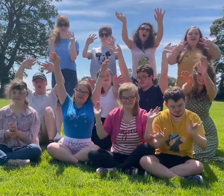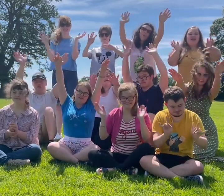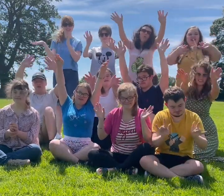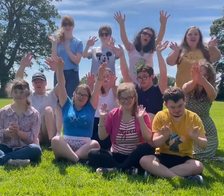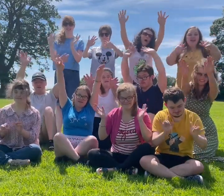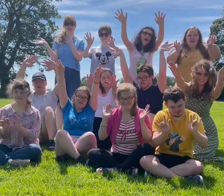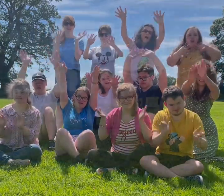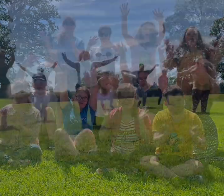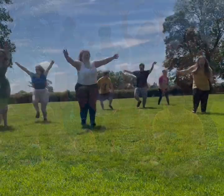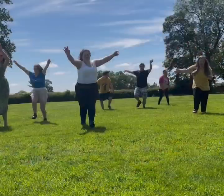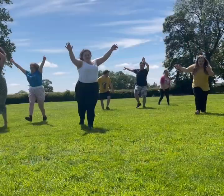Share